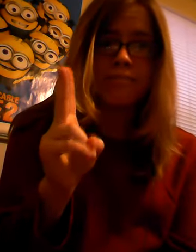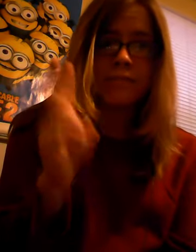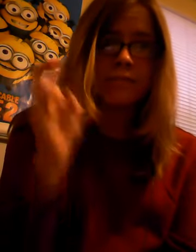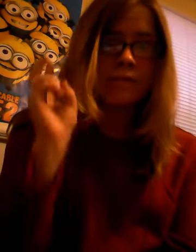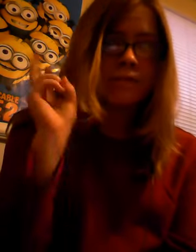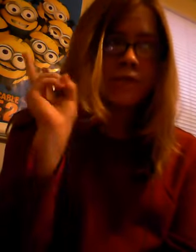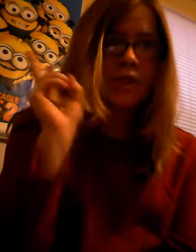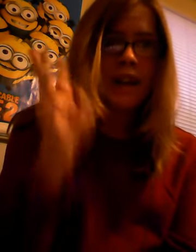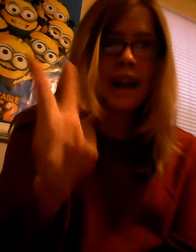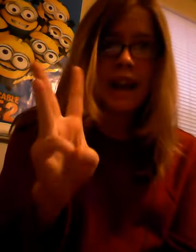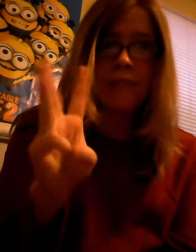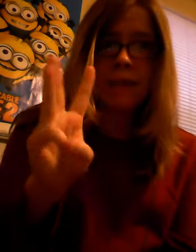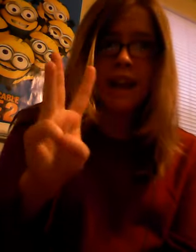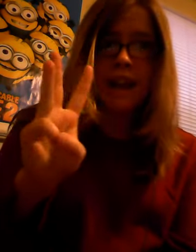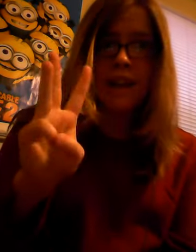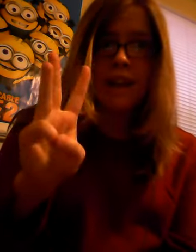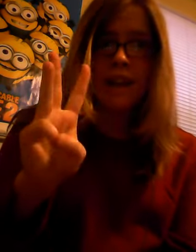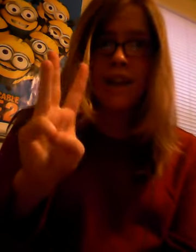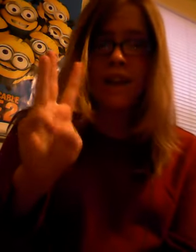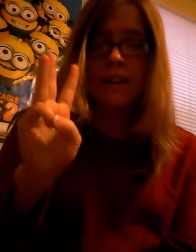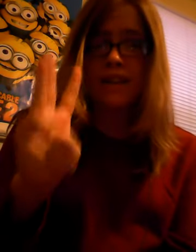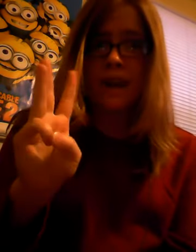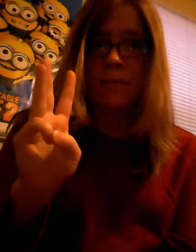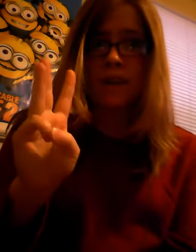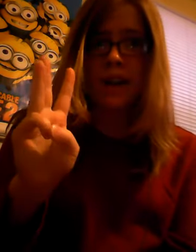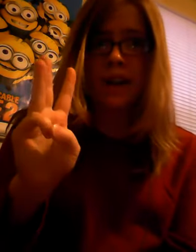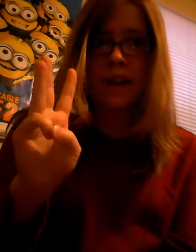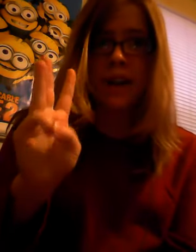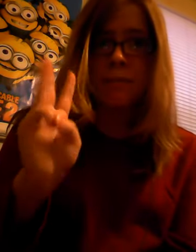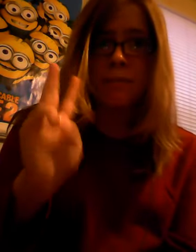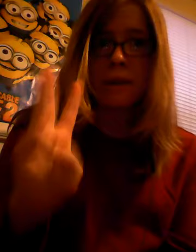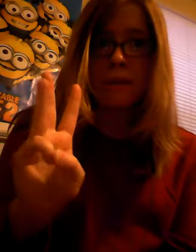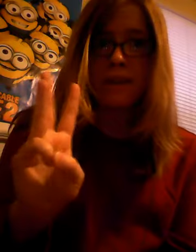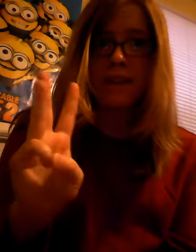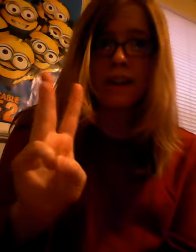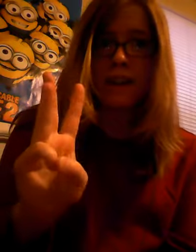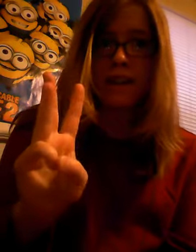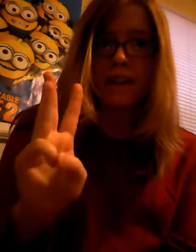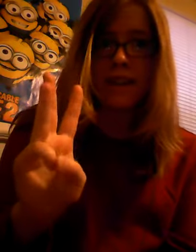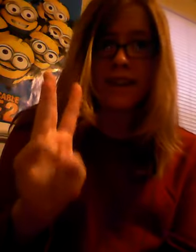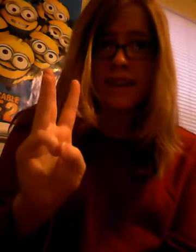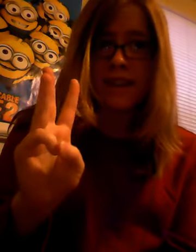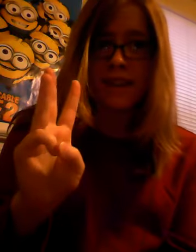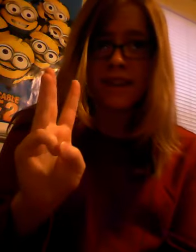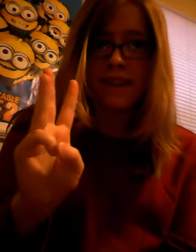You can add me on Snapchat at BeeperCell1997.